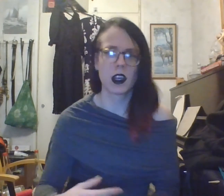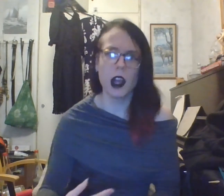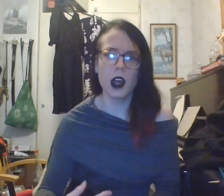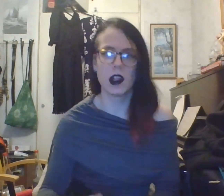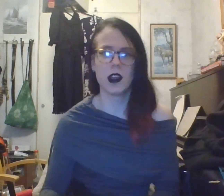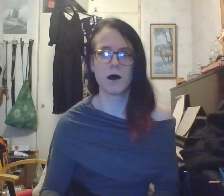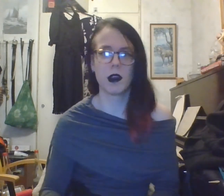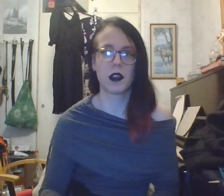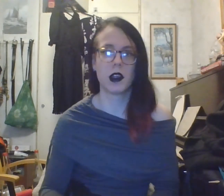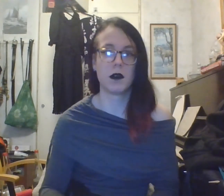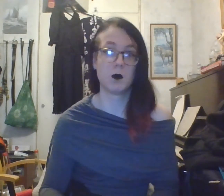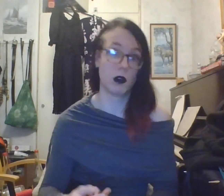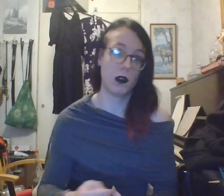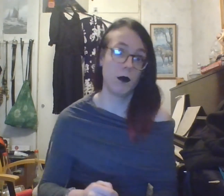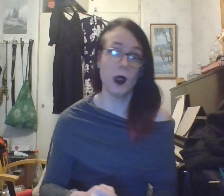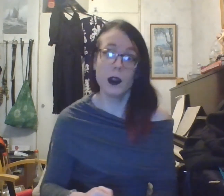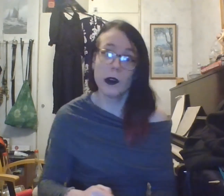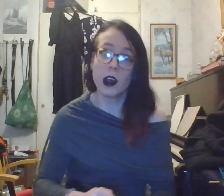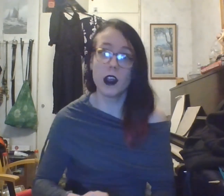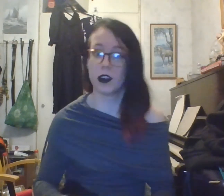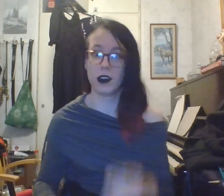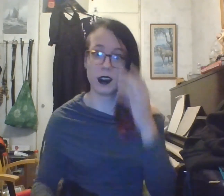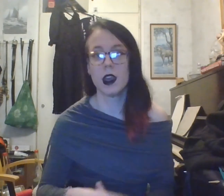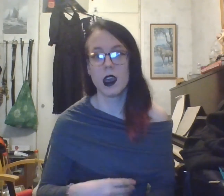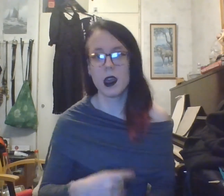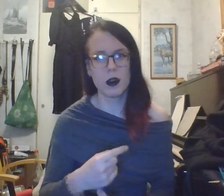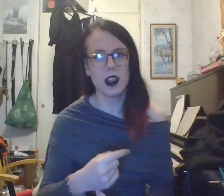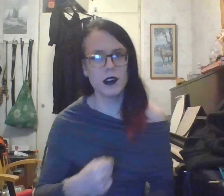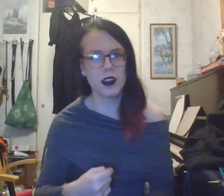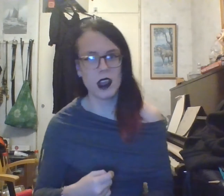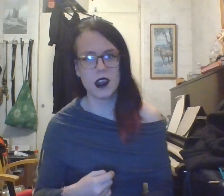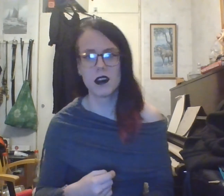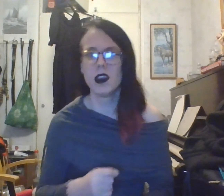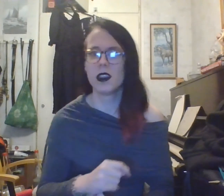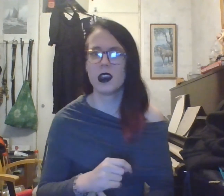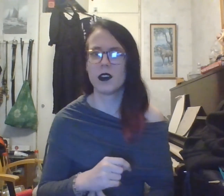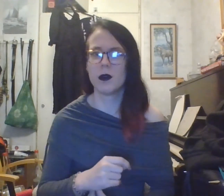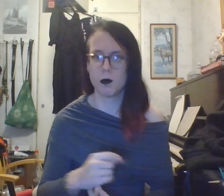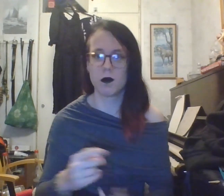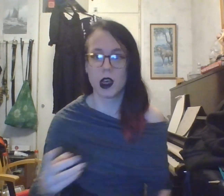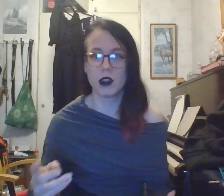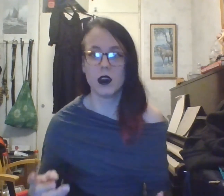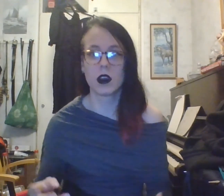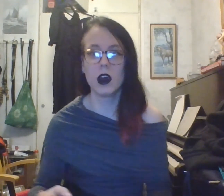Classless means that, well, there are no classes. And when a leftist says that there's no classes,